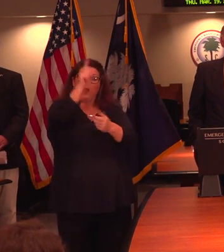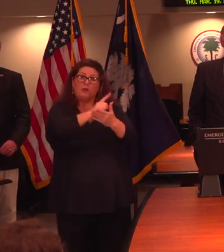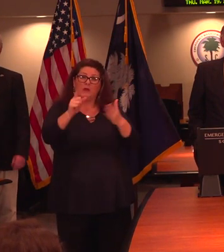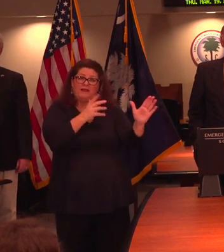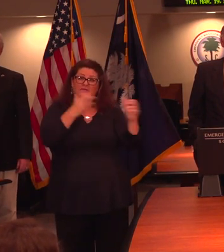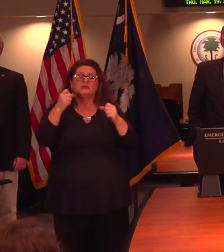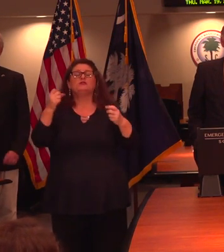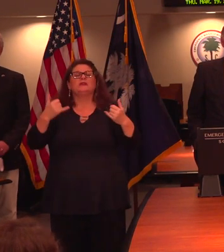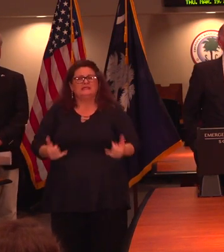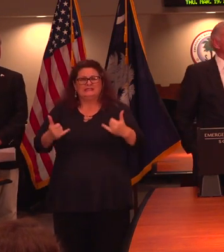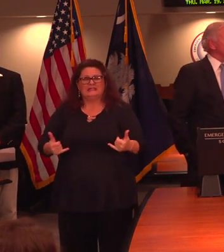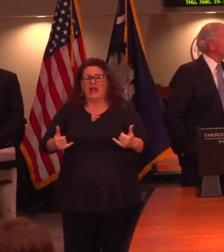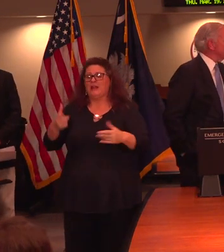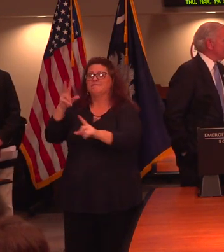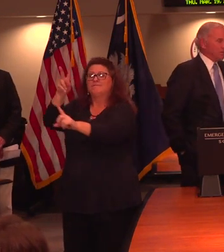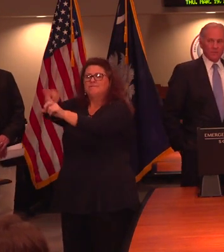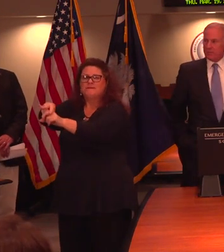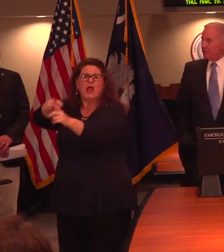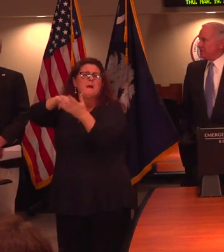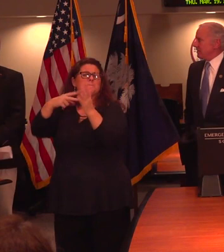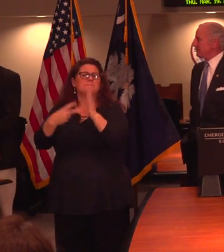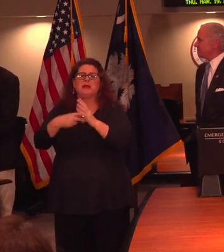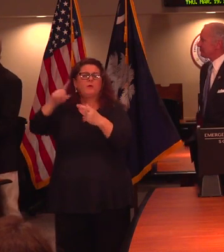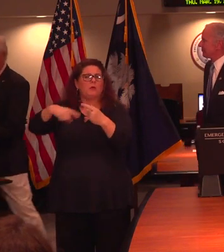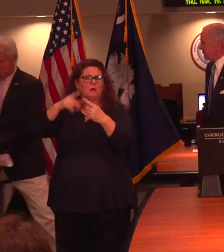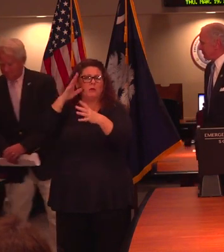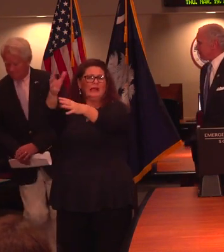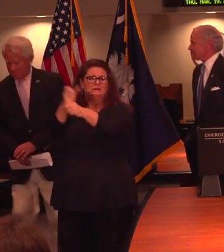someone were to file today, when might they get it? A week quicker than what? Mr. Ellis.